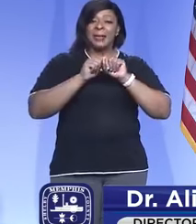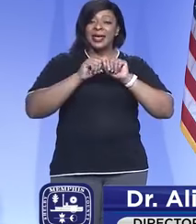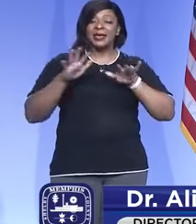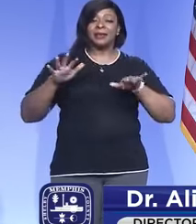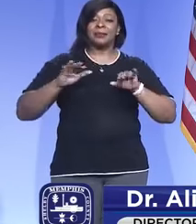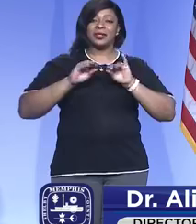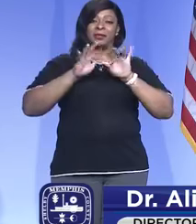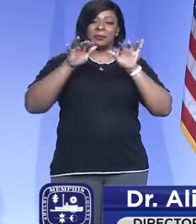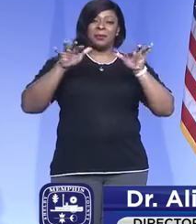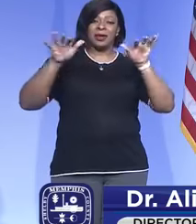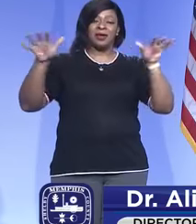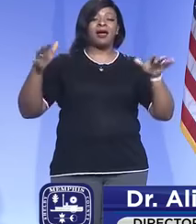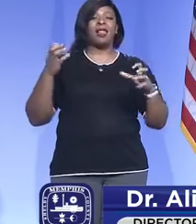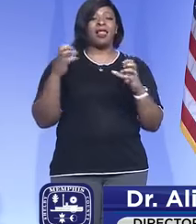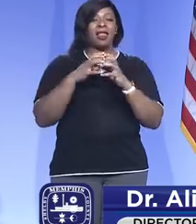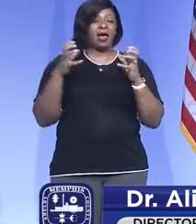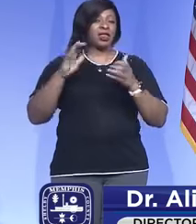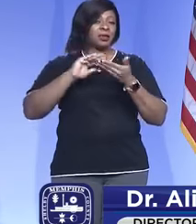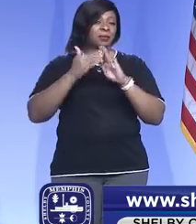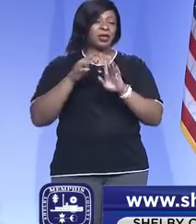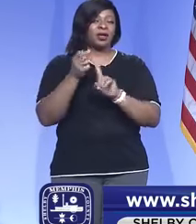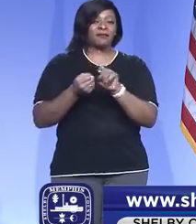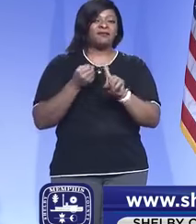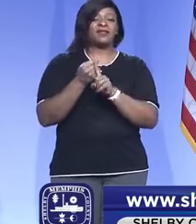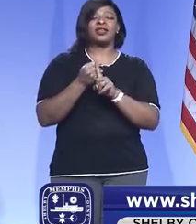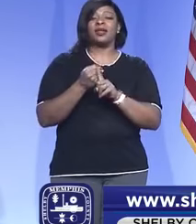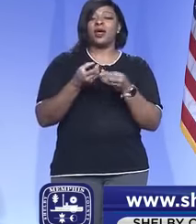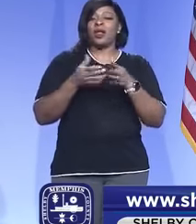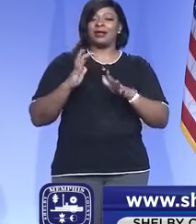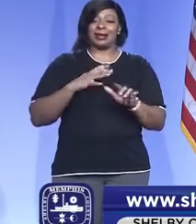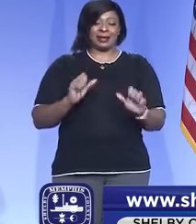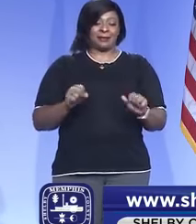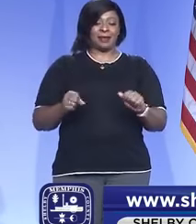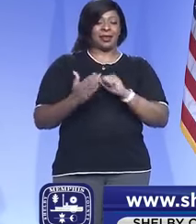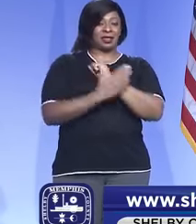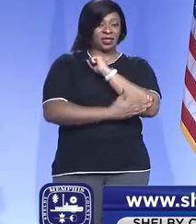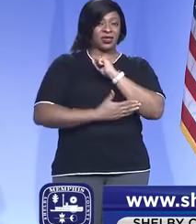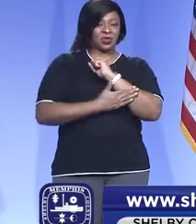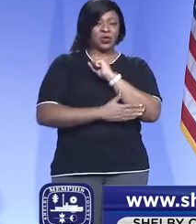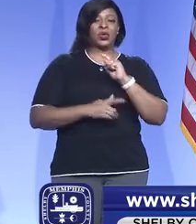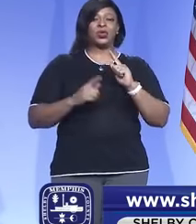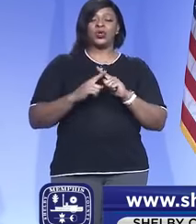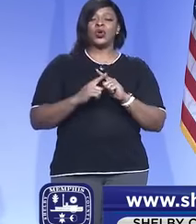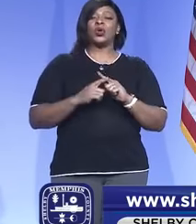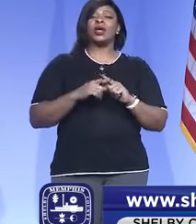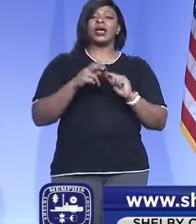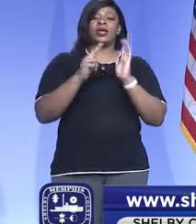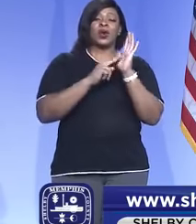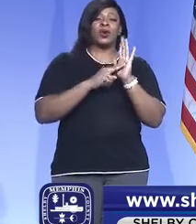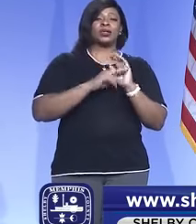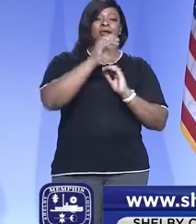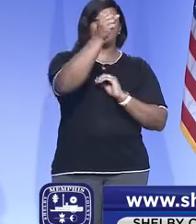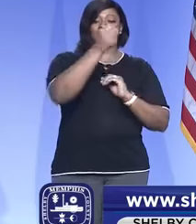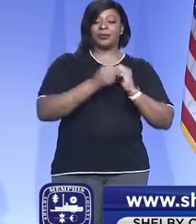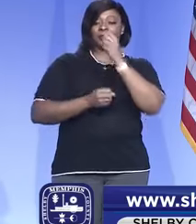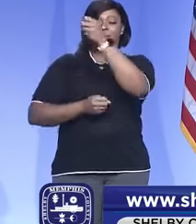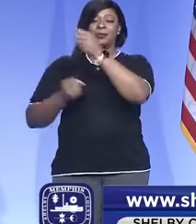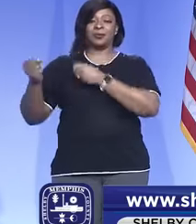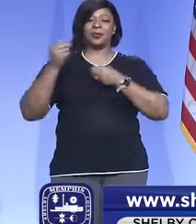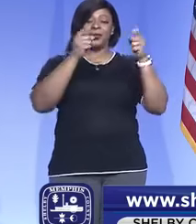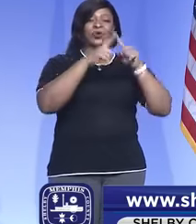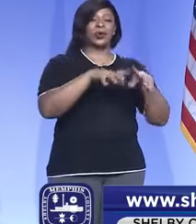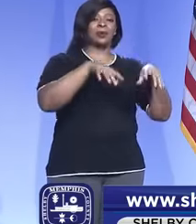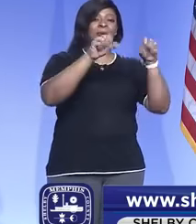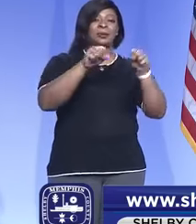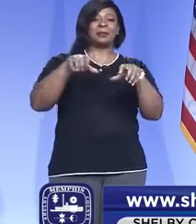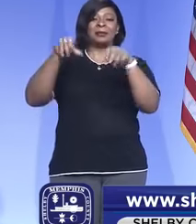and so many communities are affected, we really have lost our ability as a country to move nurses from one area to another to fill